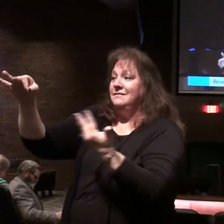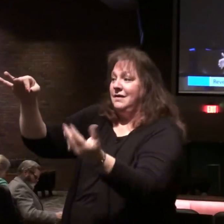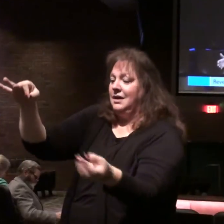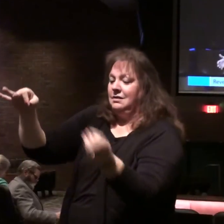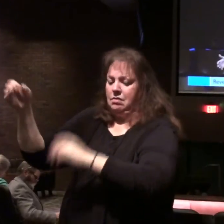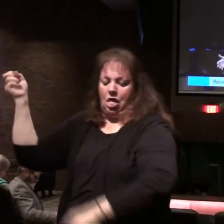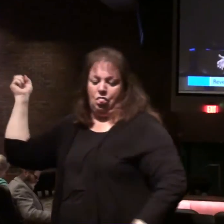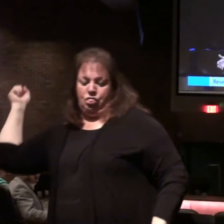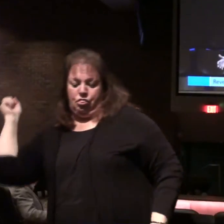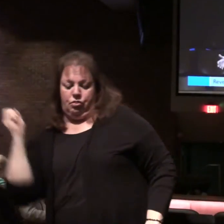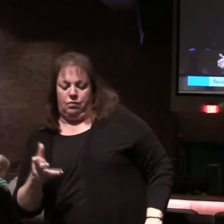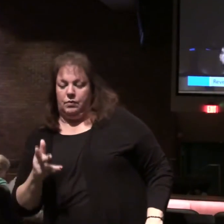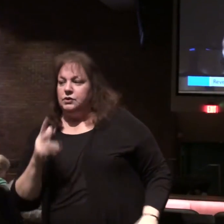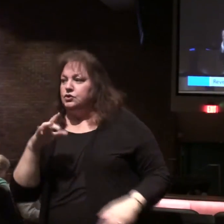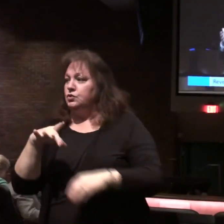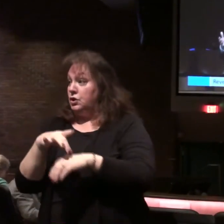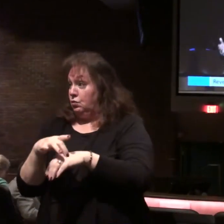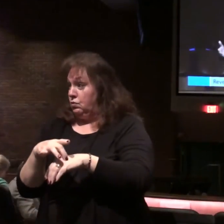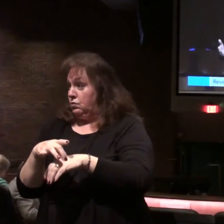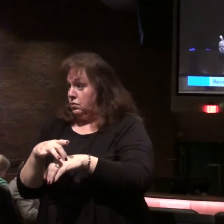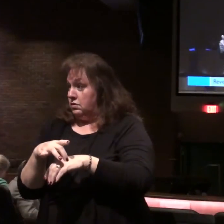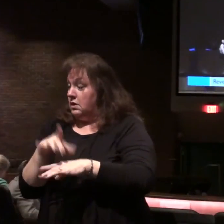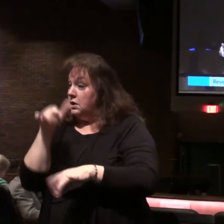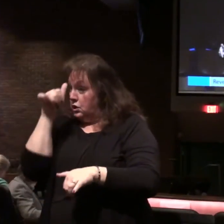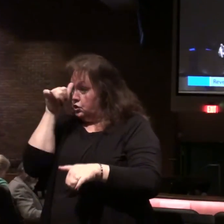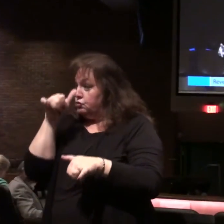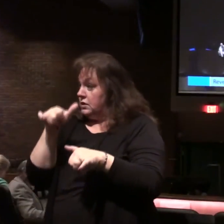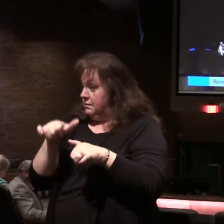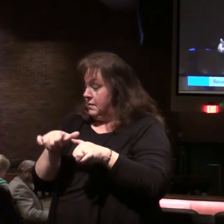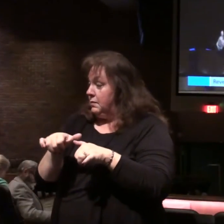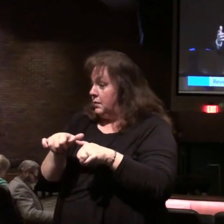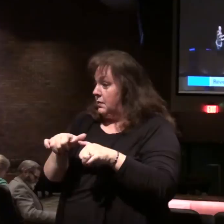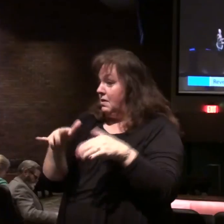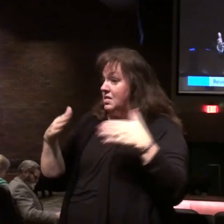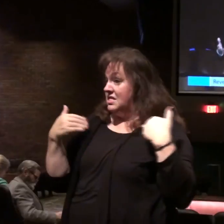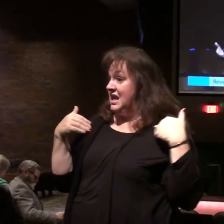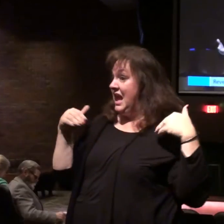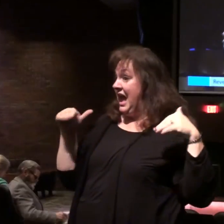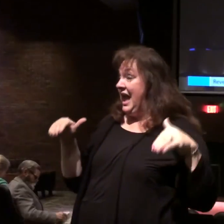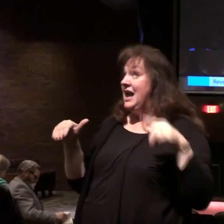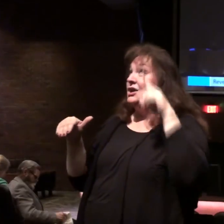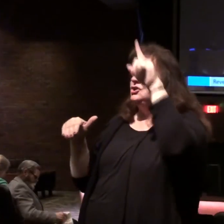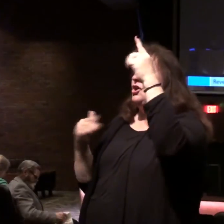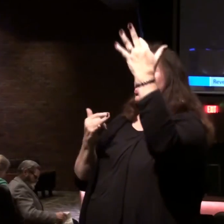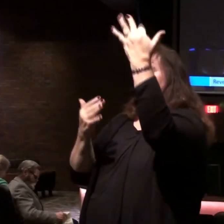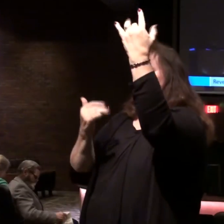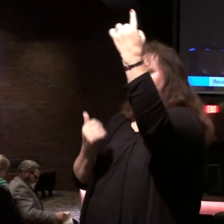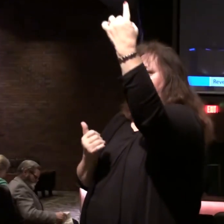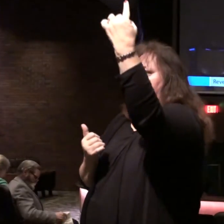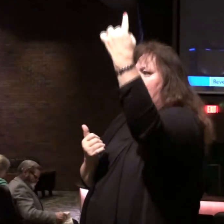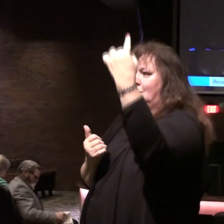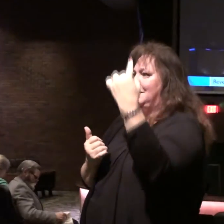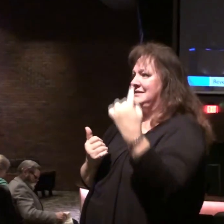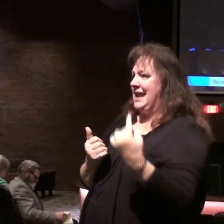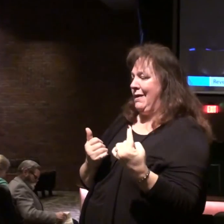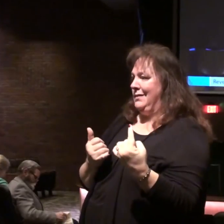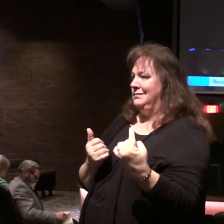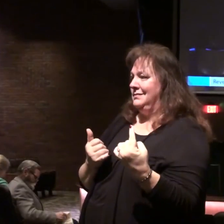and threw it to the earth. Remember the angel in chapter 14? The angel of fire came out